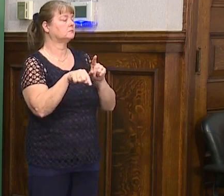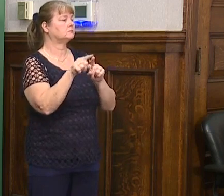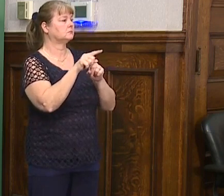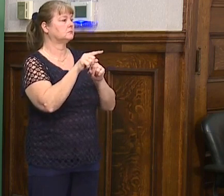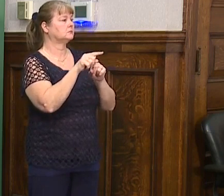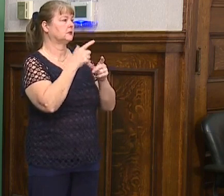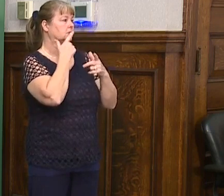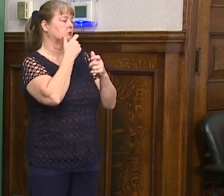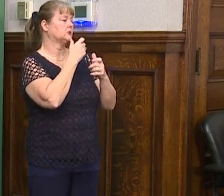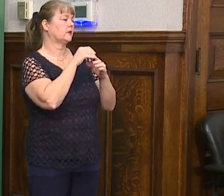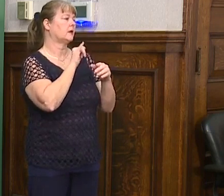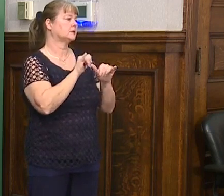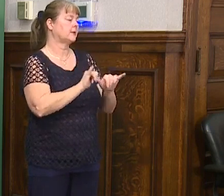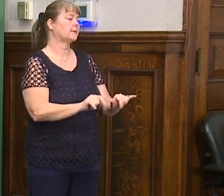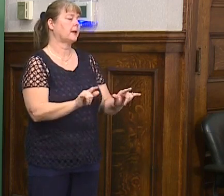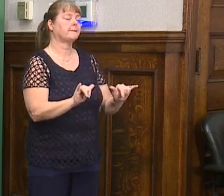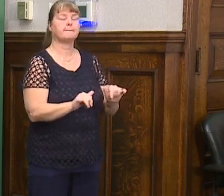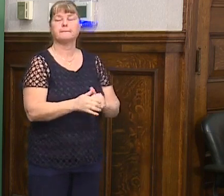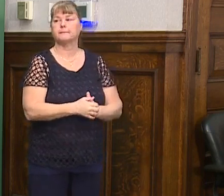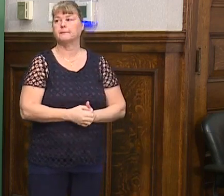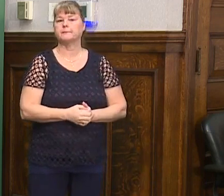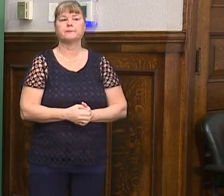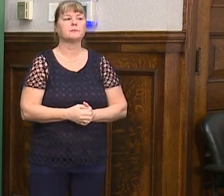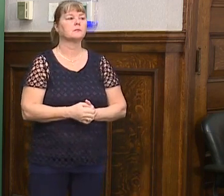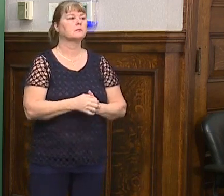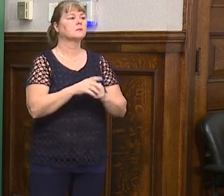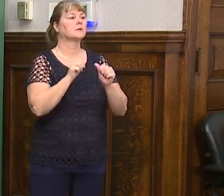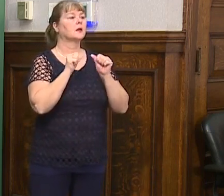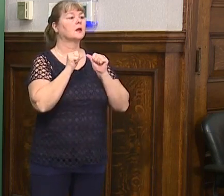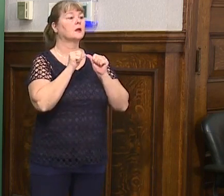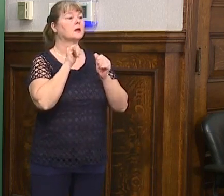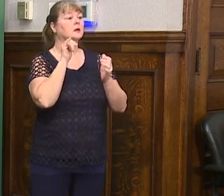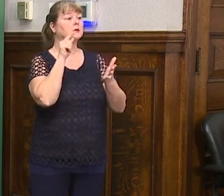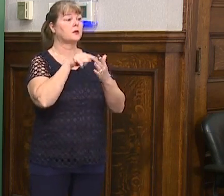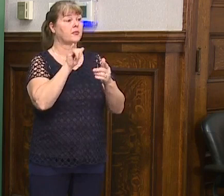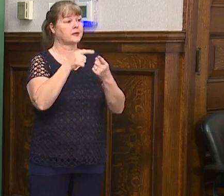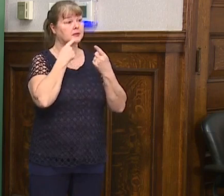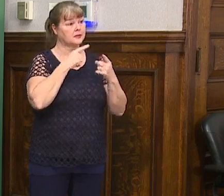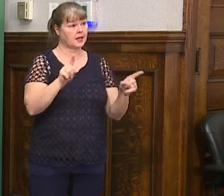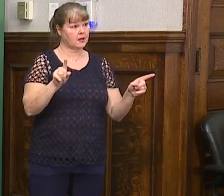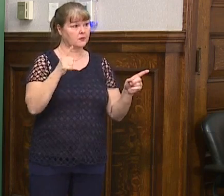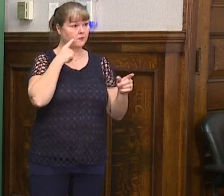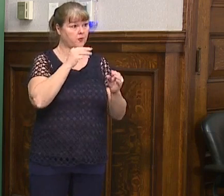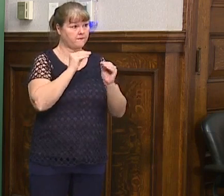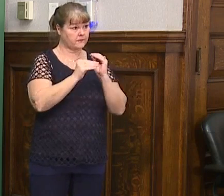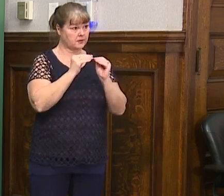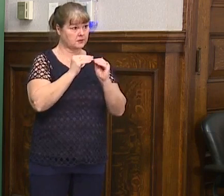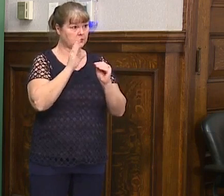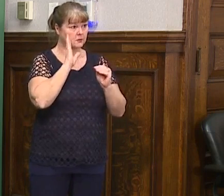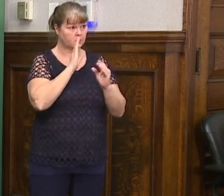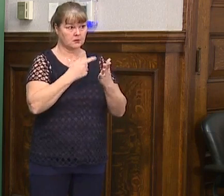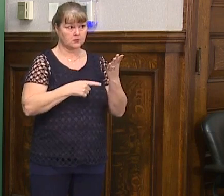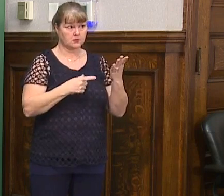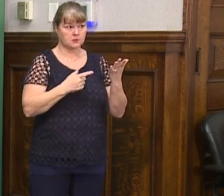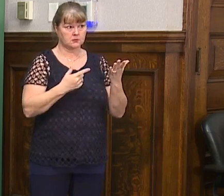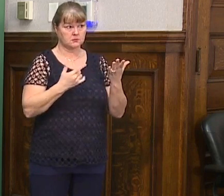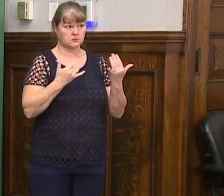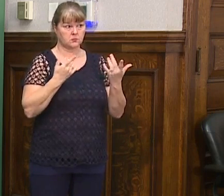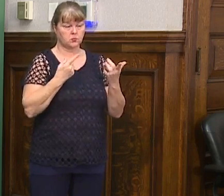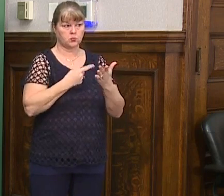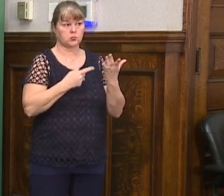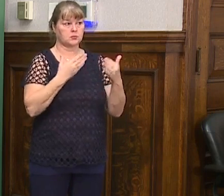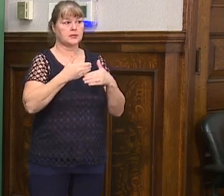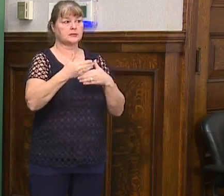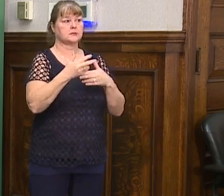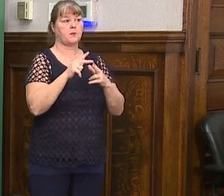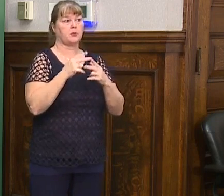um, interests at the same time. So until that is announced that the fixture is going to be one in this place for the